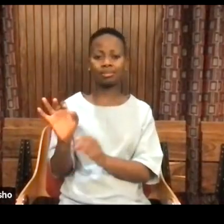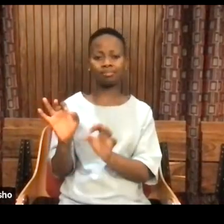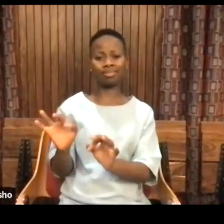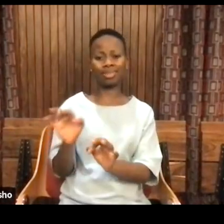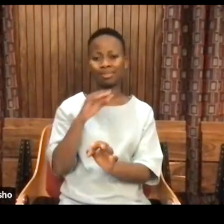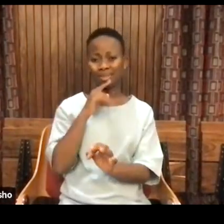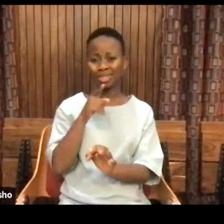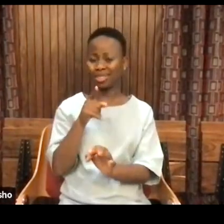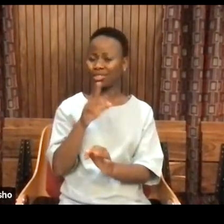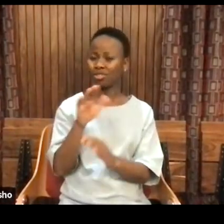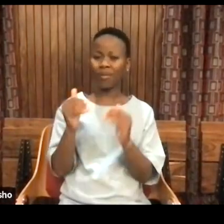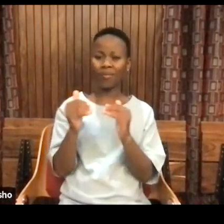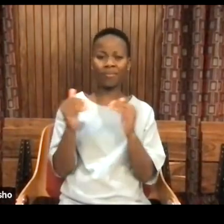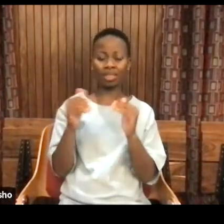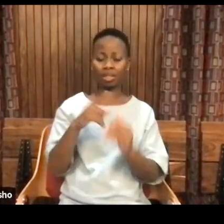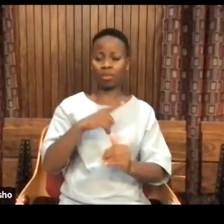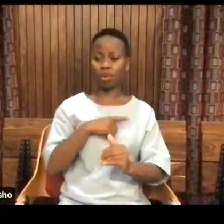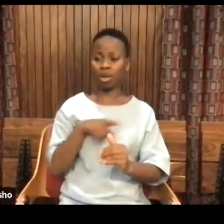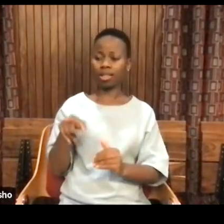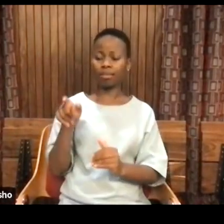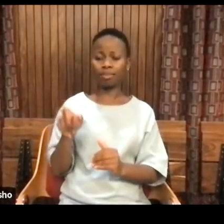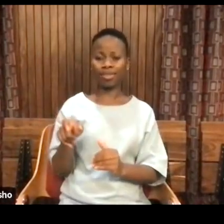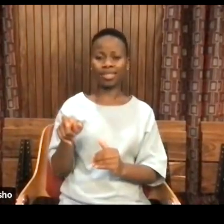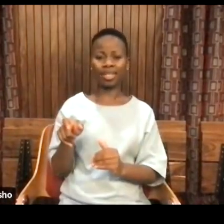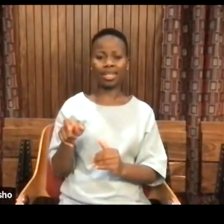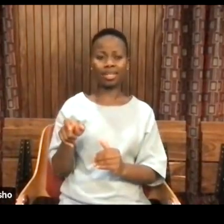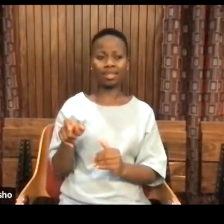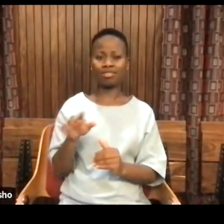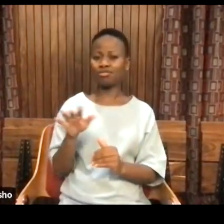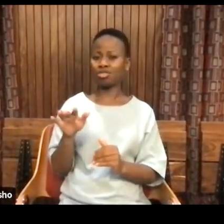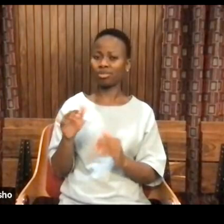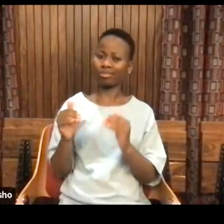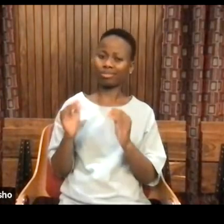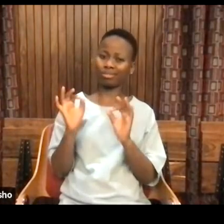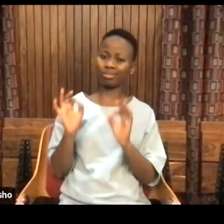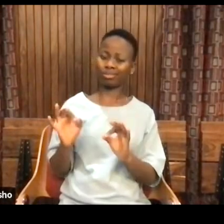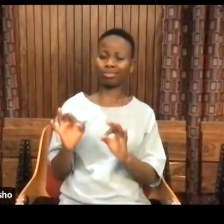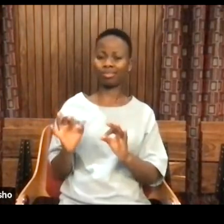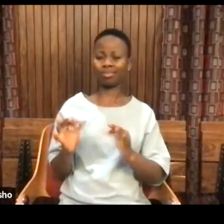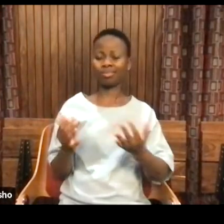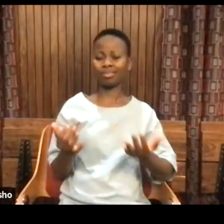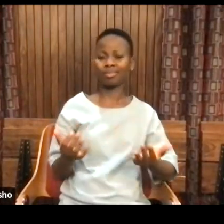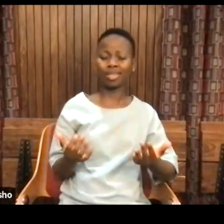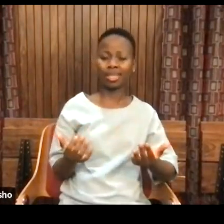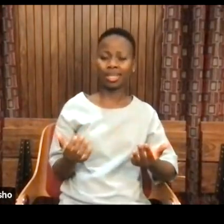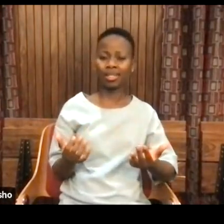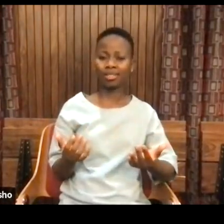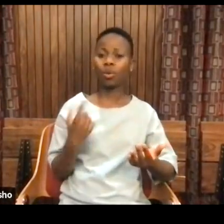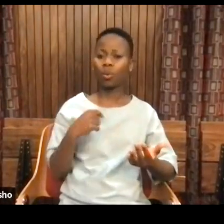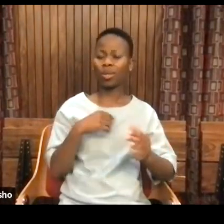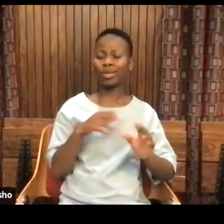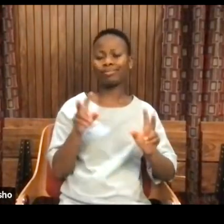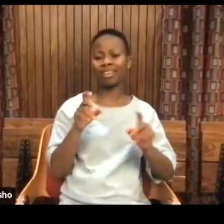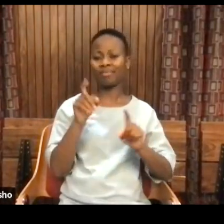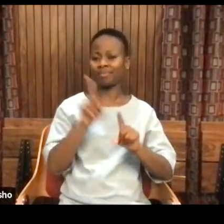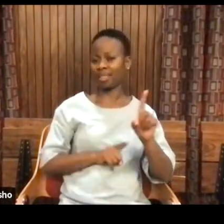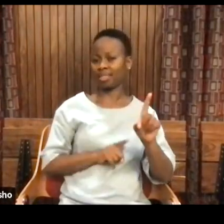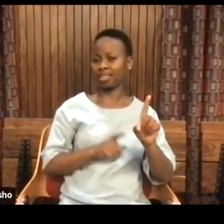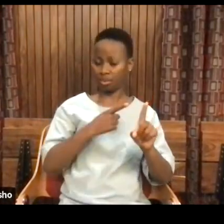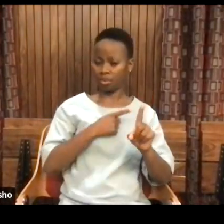fails because it makes us not look at what is contribution